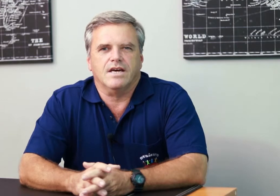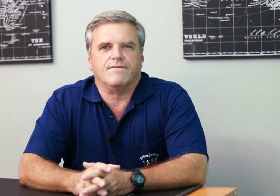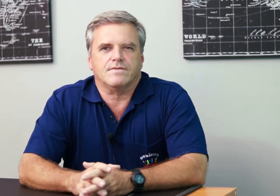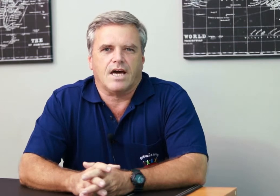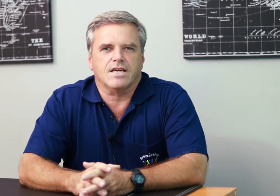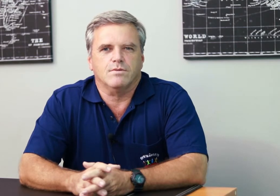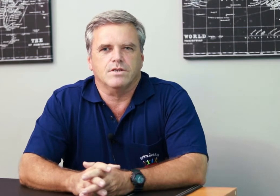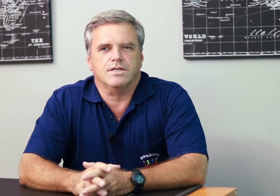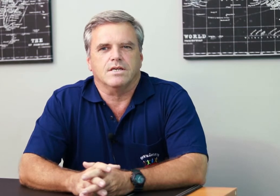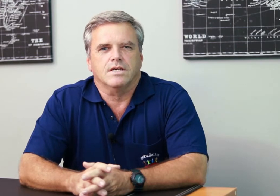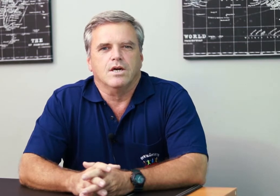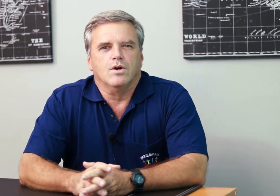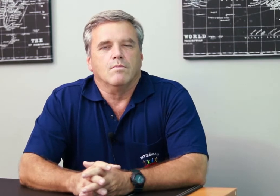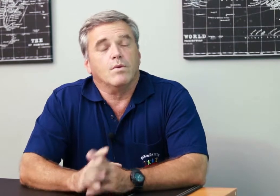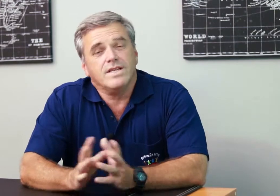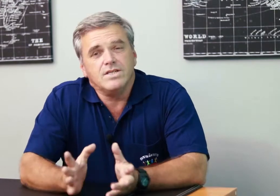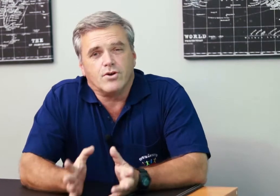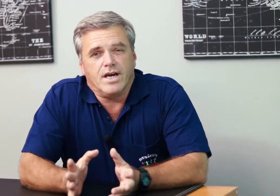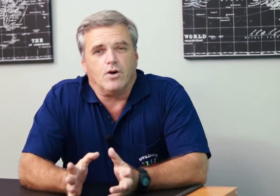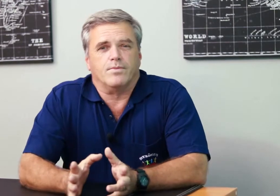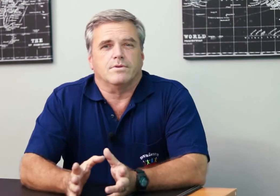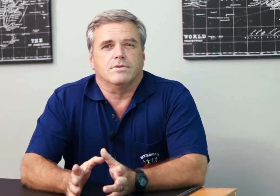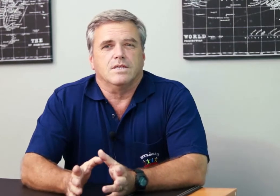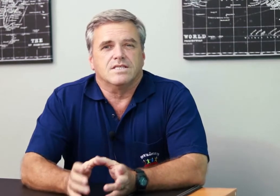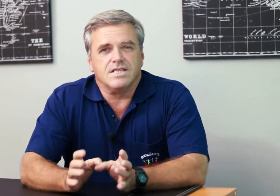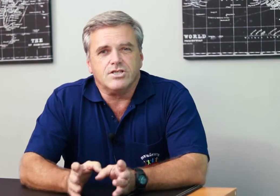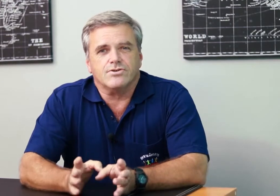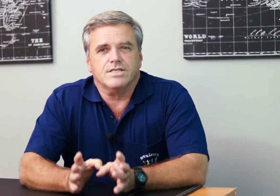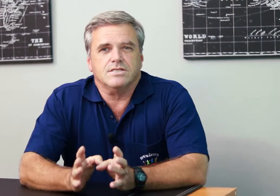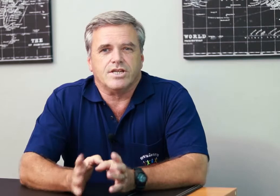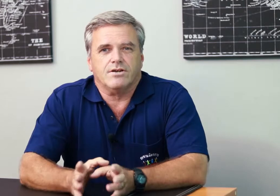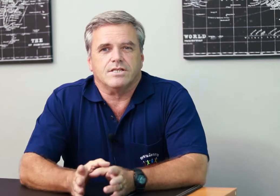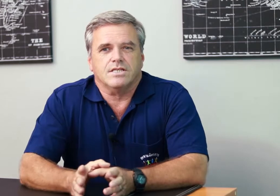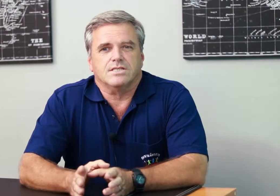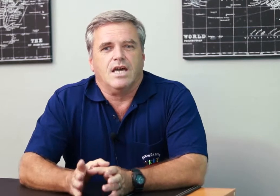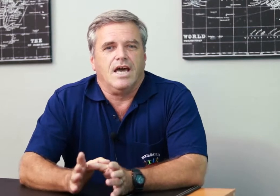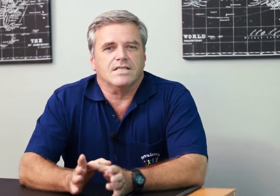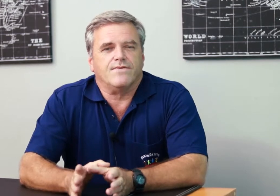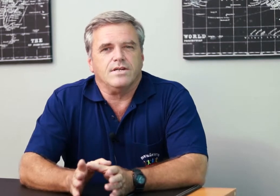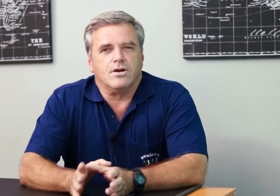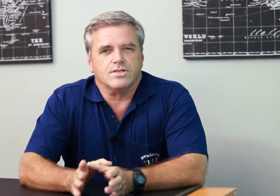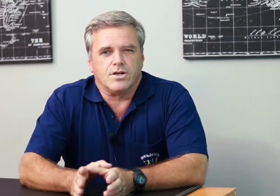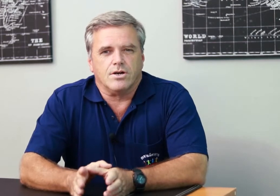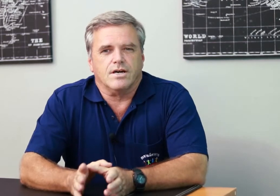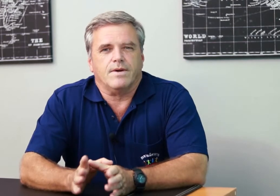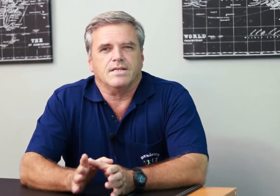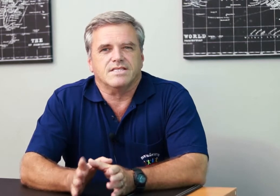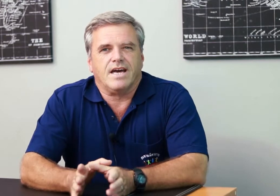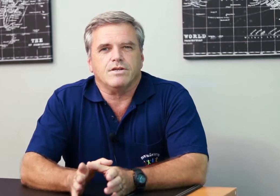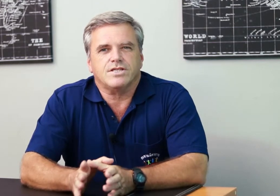deaf Thai community, but we need your help. Century Charities has funded our startup and established